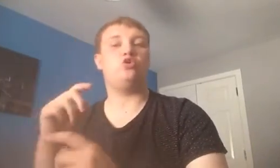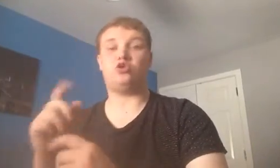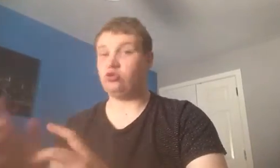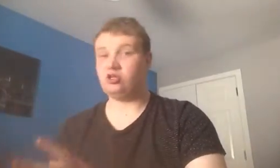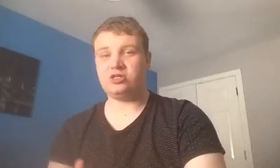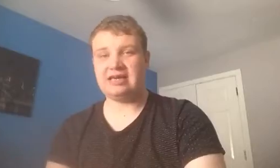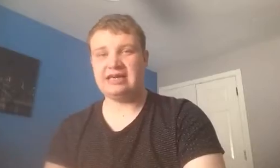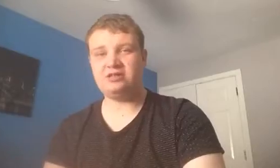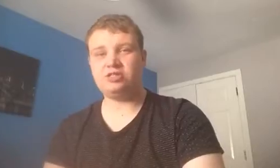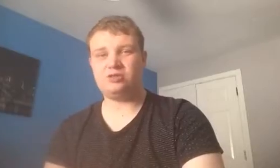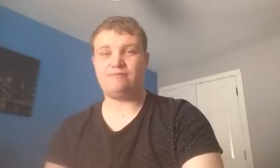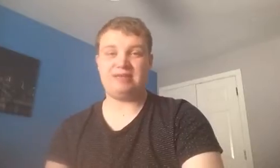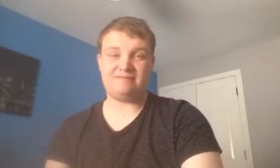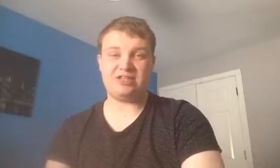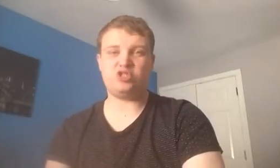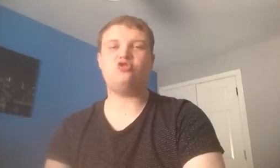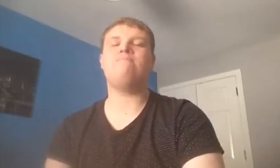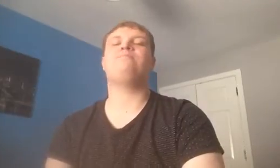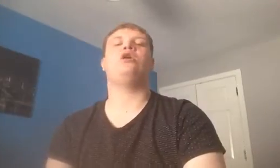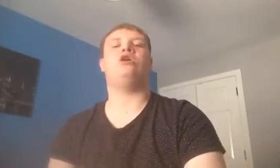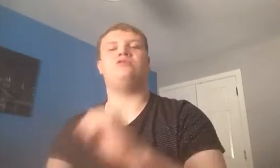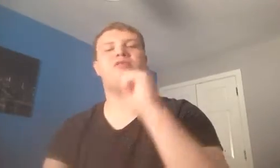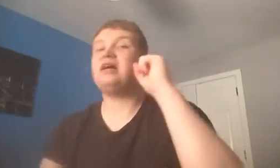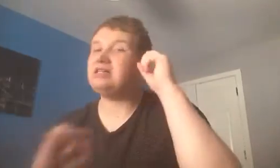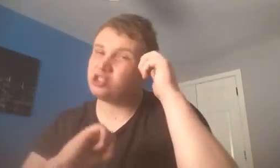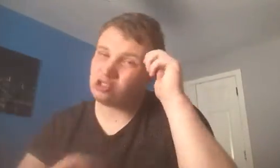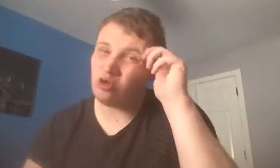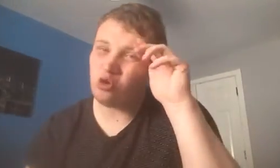only good at headers, being physical. Other than that, he's slow.